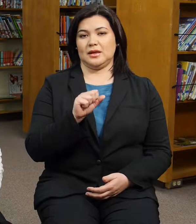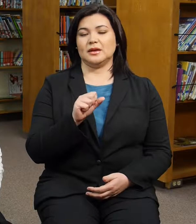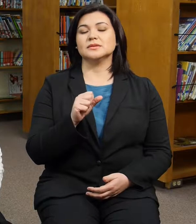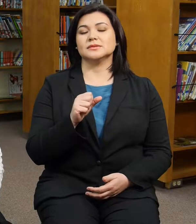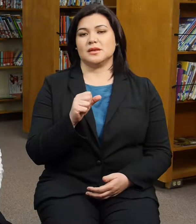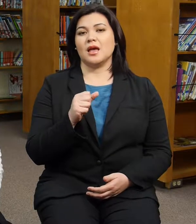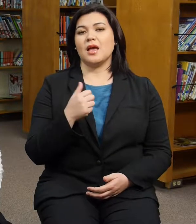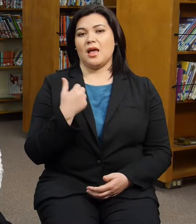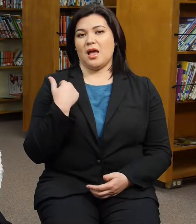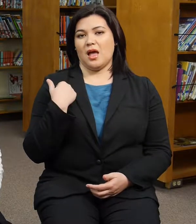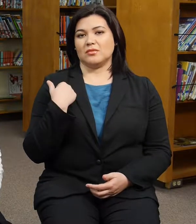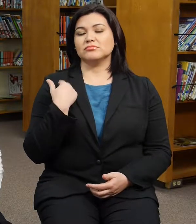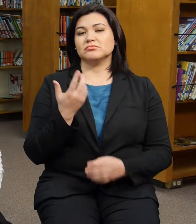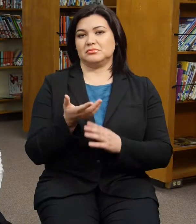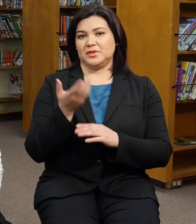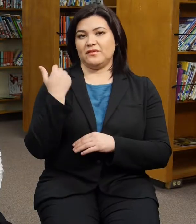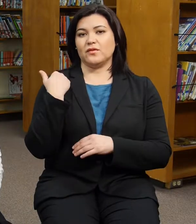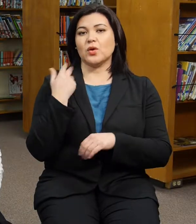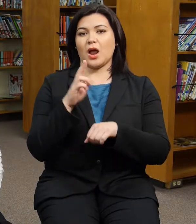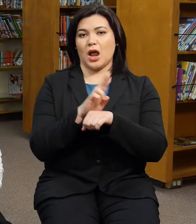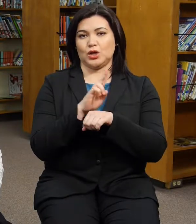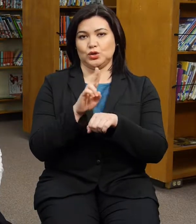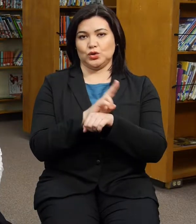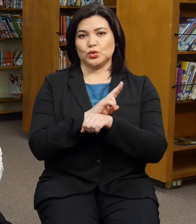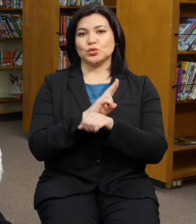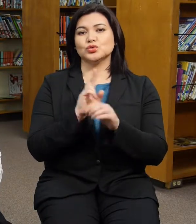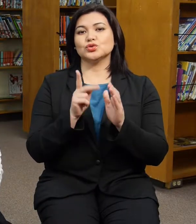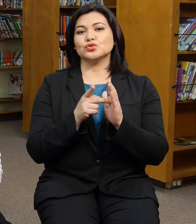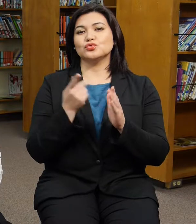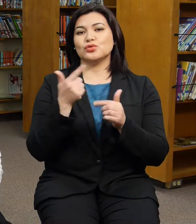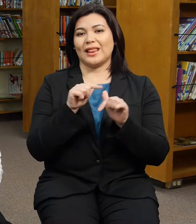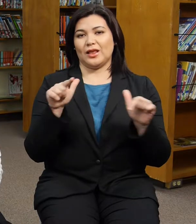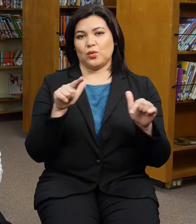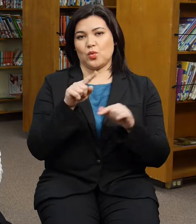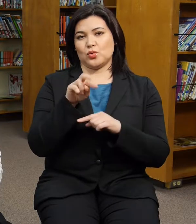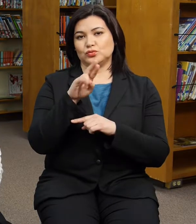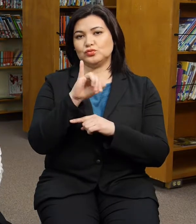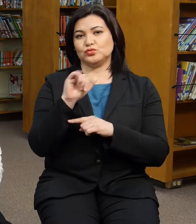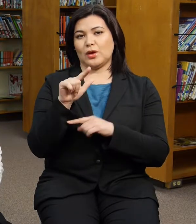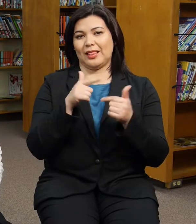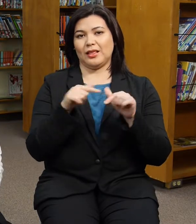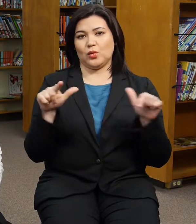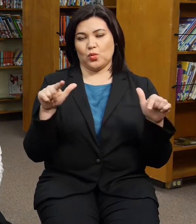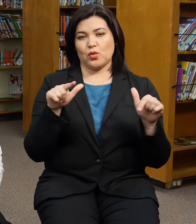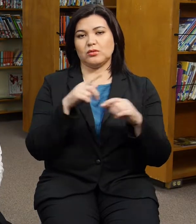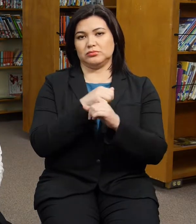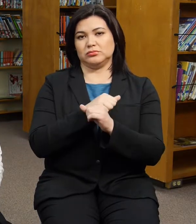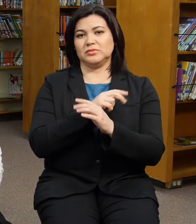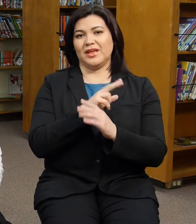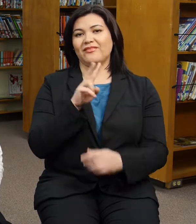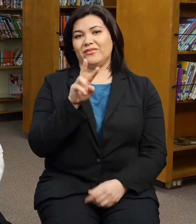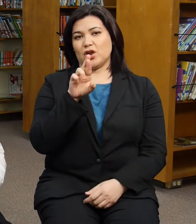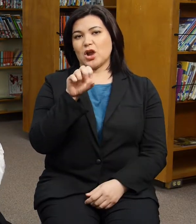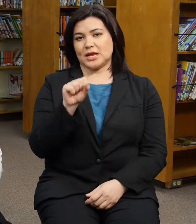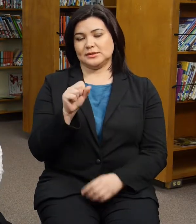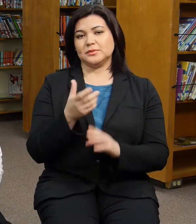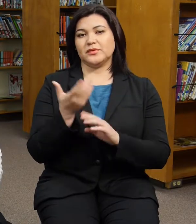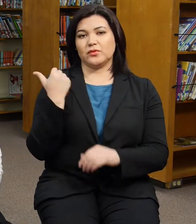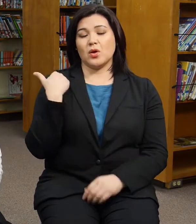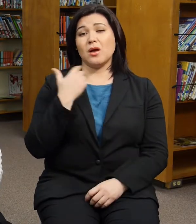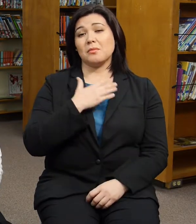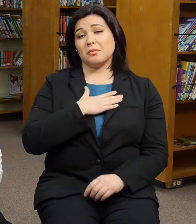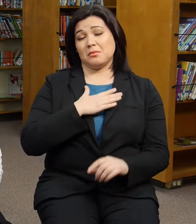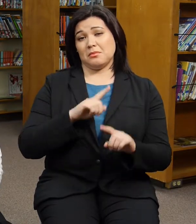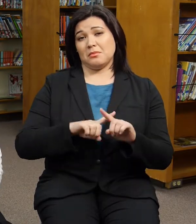I have used the trilingual video relay, but my experiences have varied,